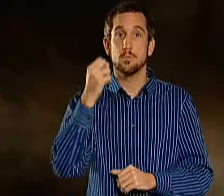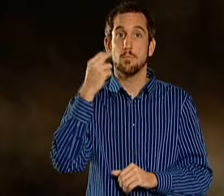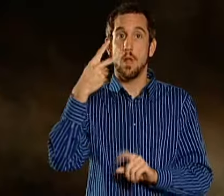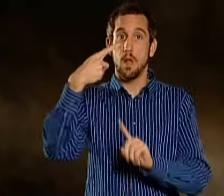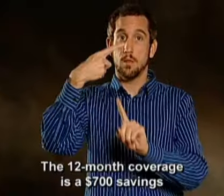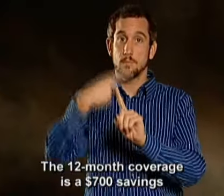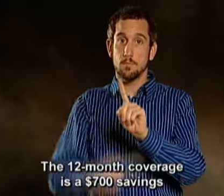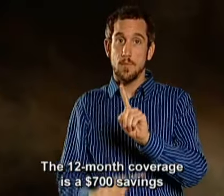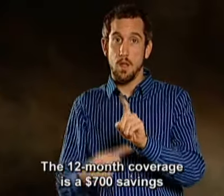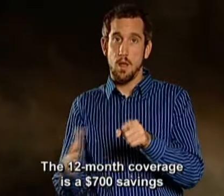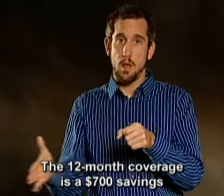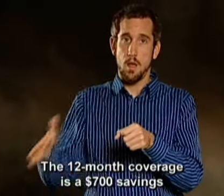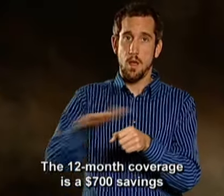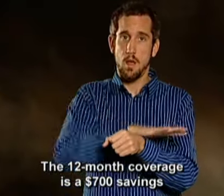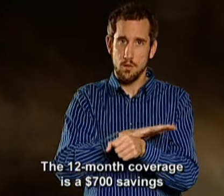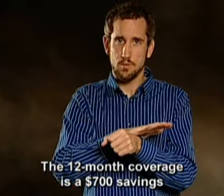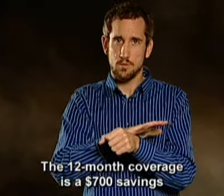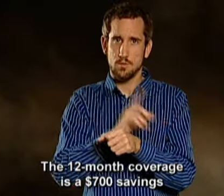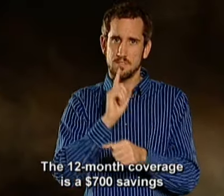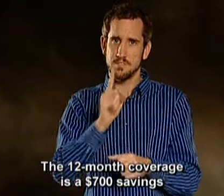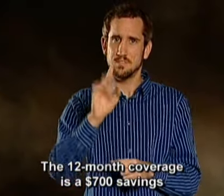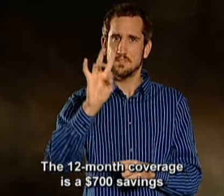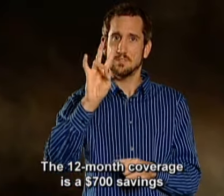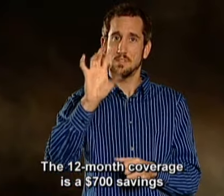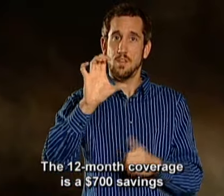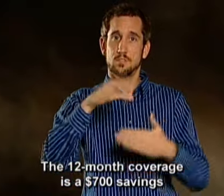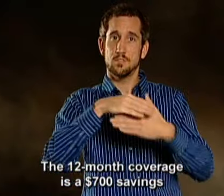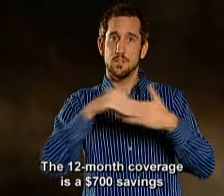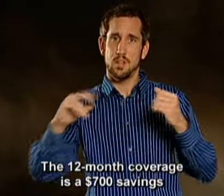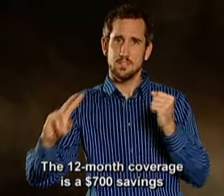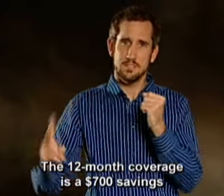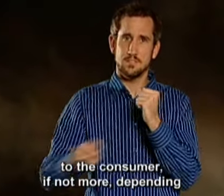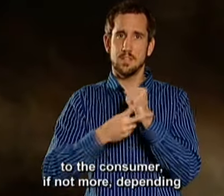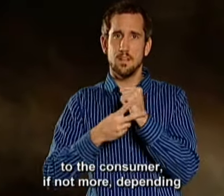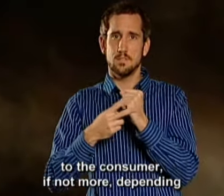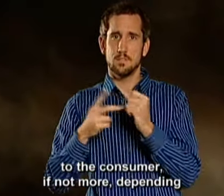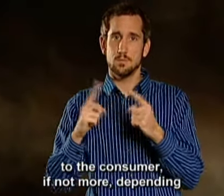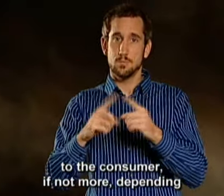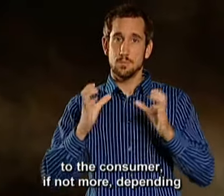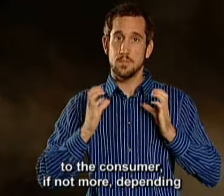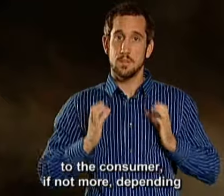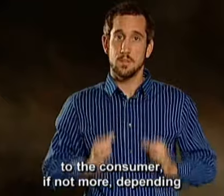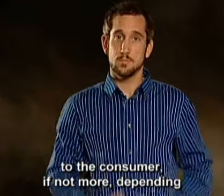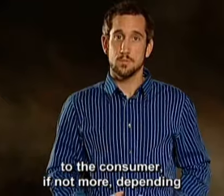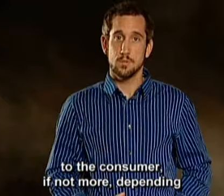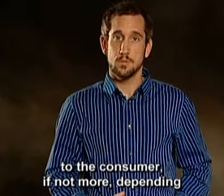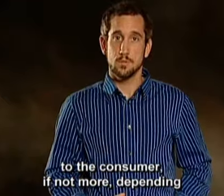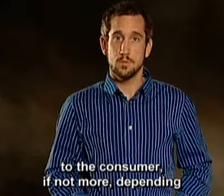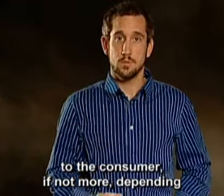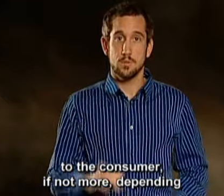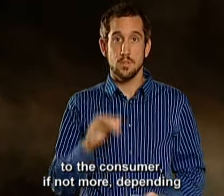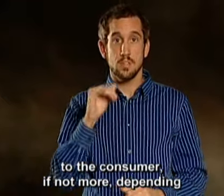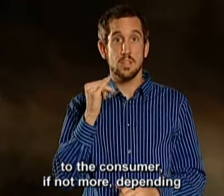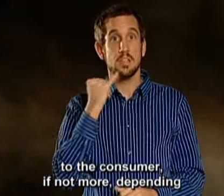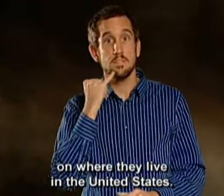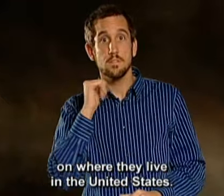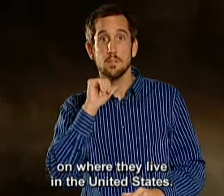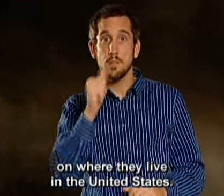The 12-month coverage is a $700 savings to the consumer, if not more, depending on where they